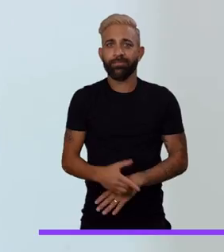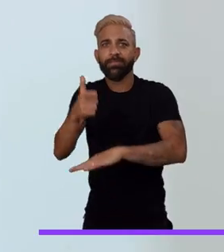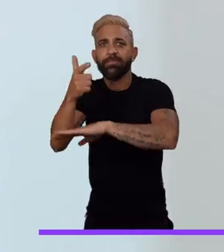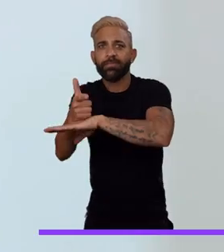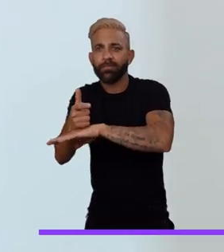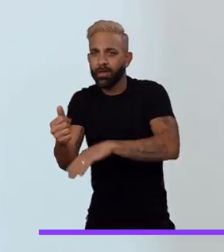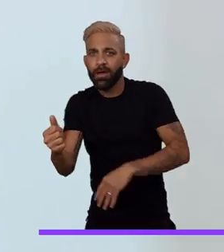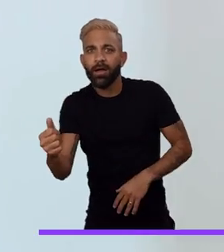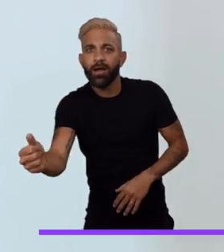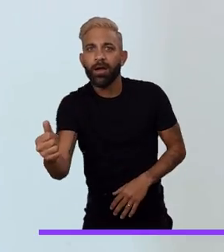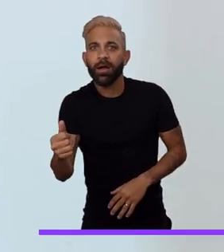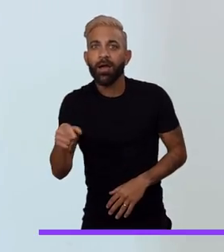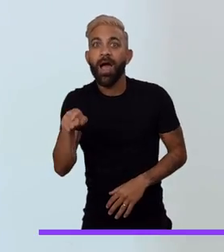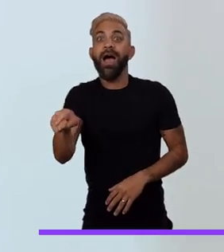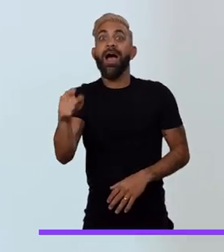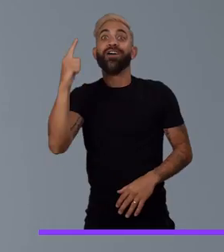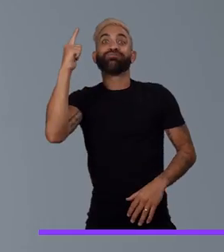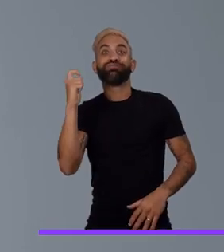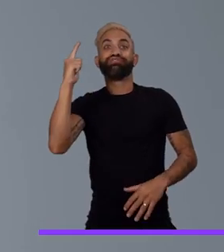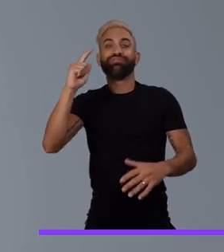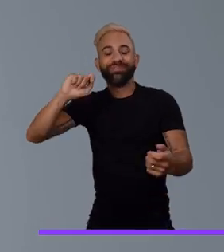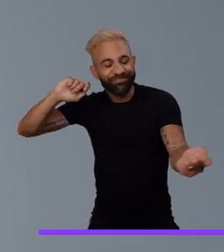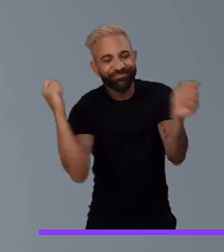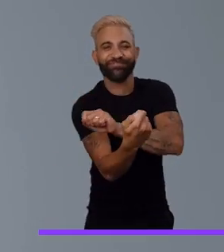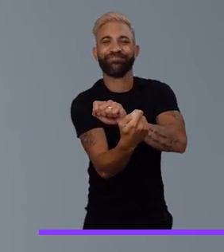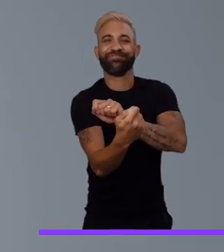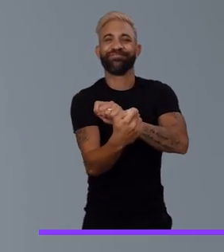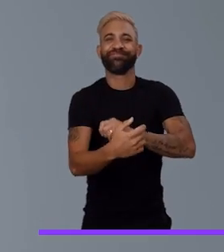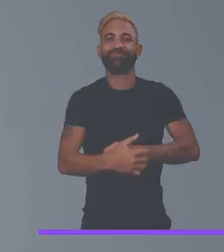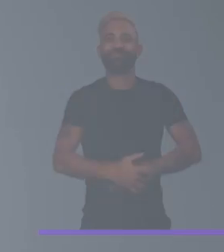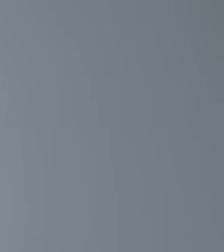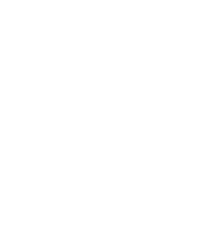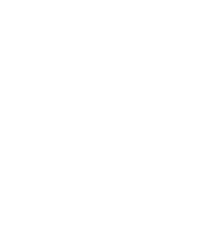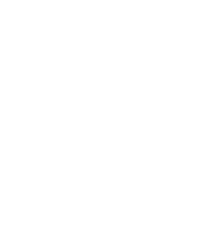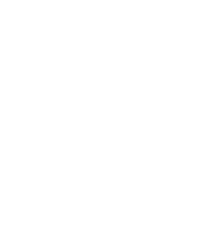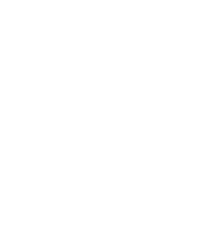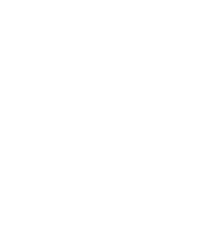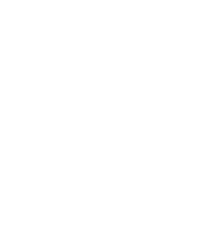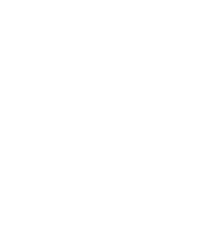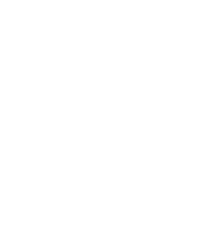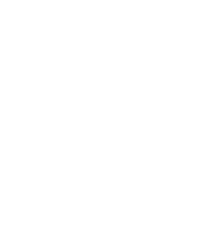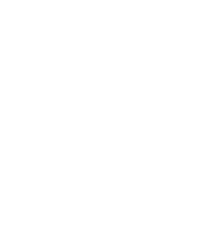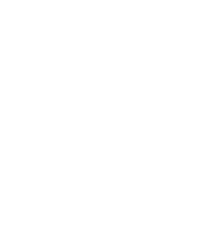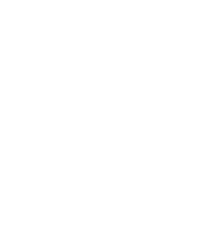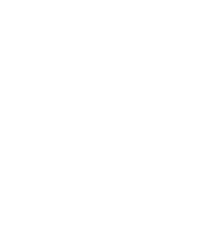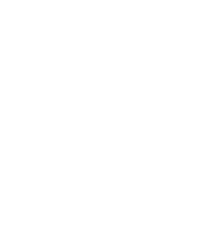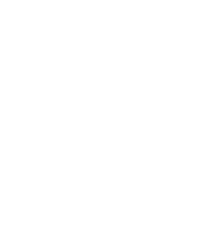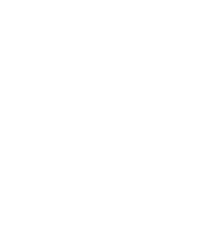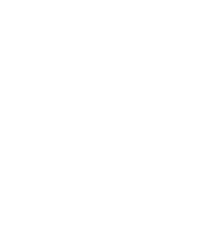And the cameras stopped rolling. That's when the change began. For